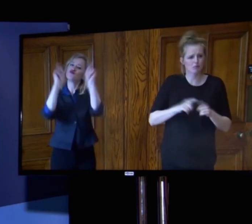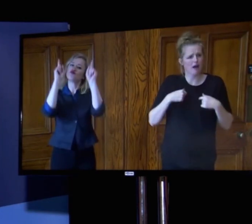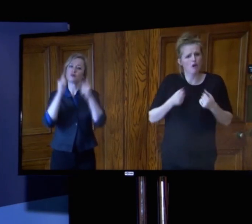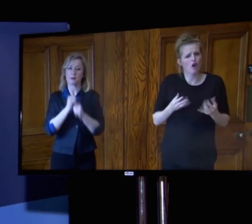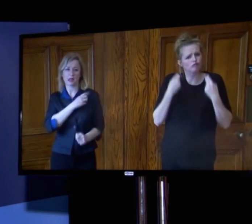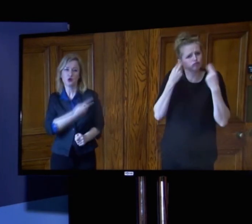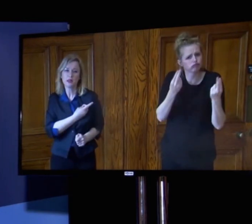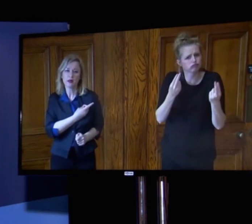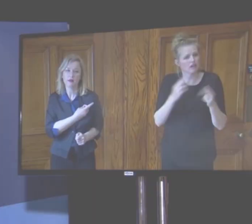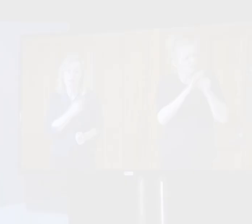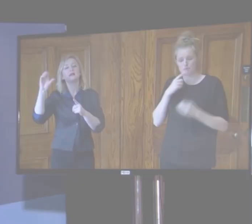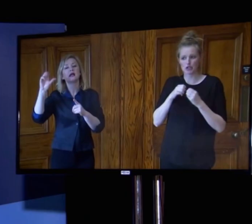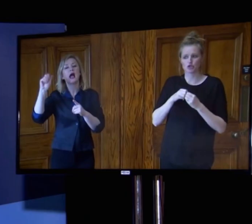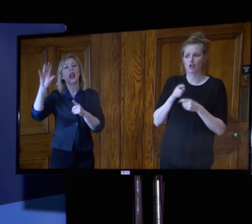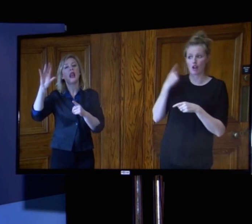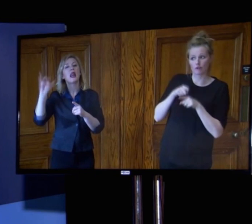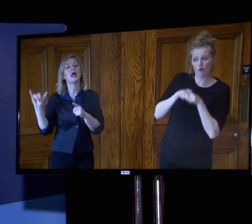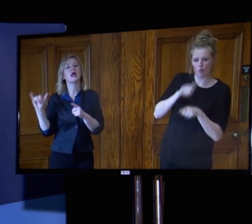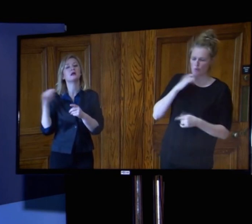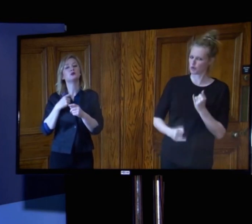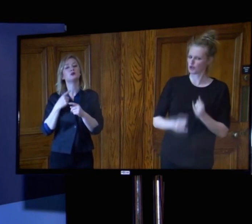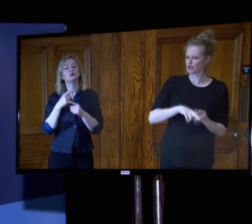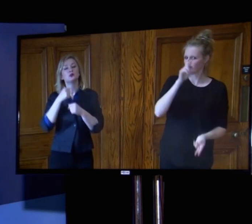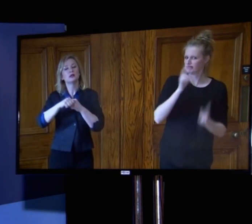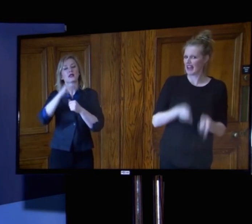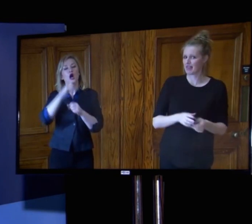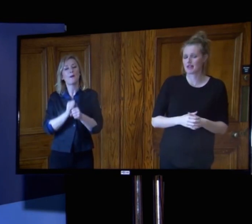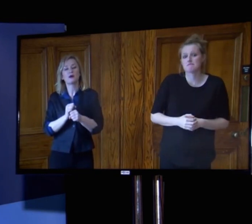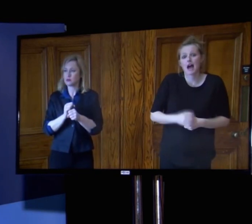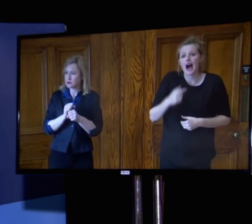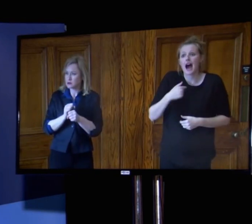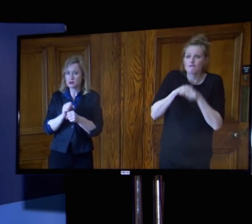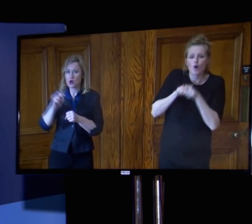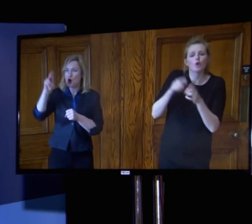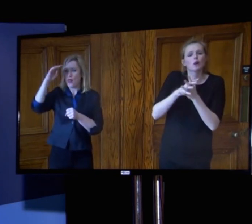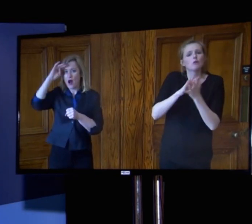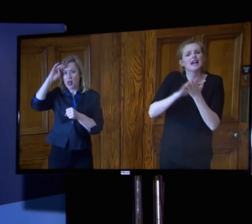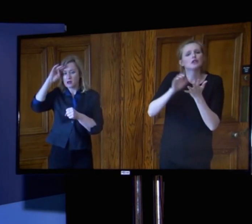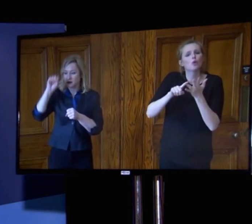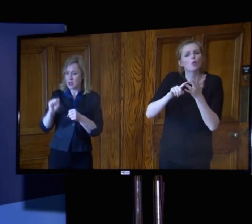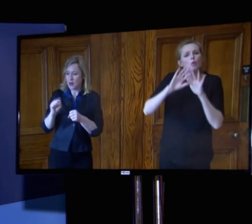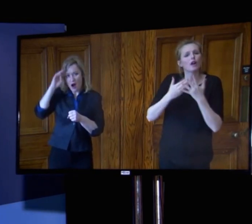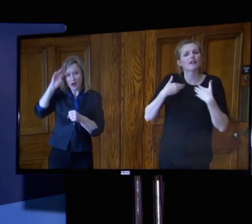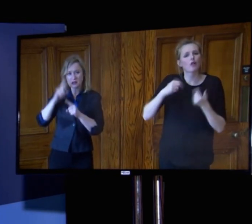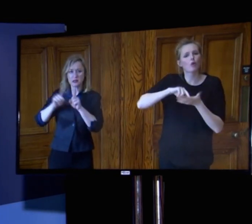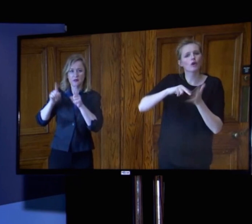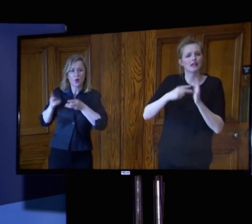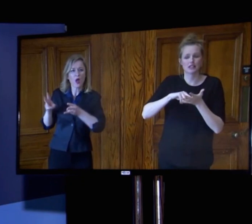that we get to the point where we know that we need to be. I subscribe to the World Health Organization's approach. I subscribe to the European evidence.